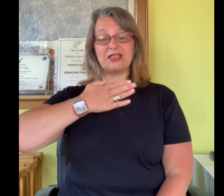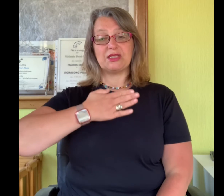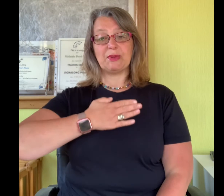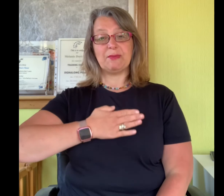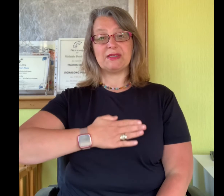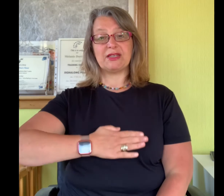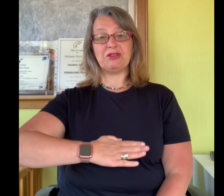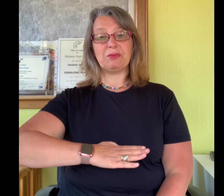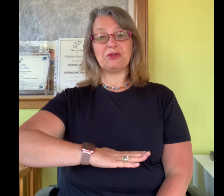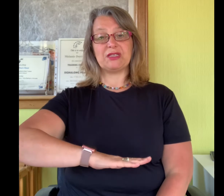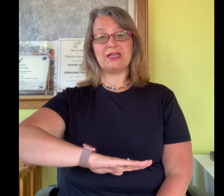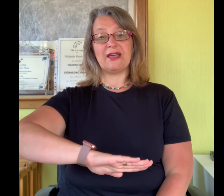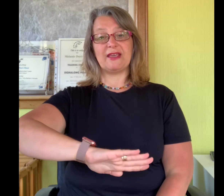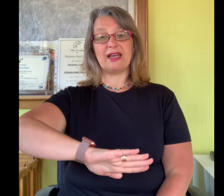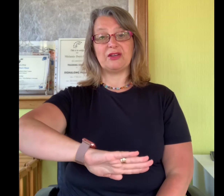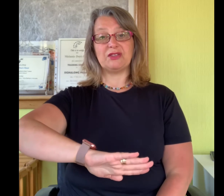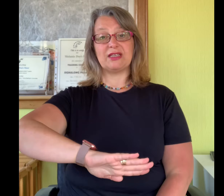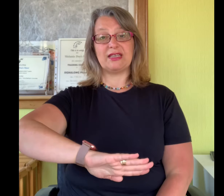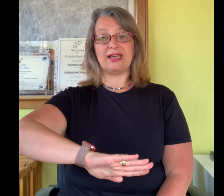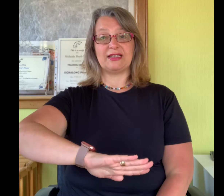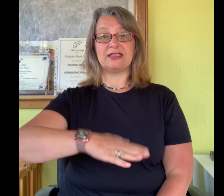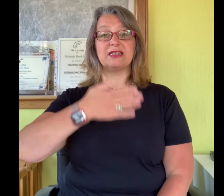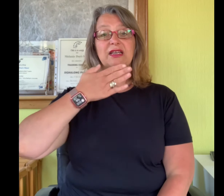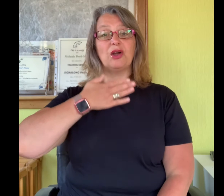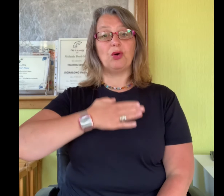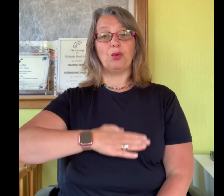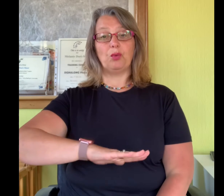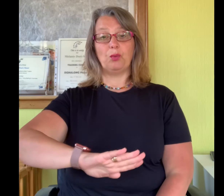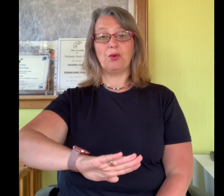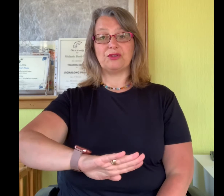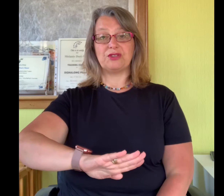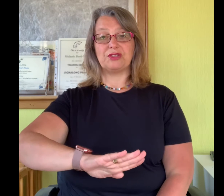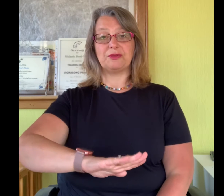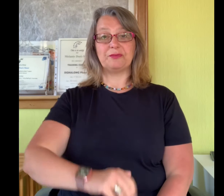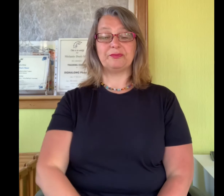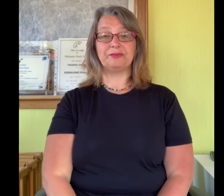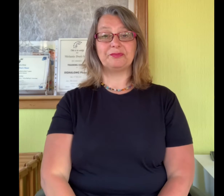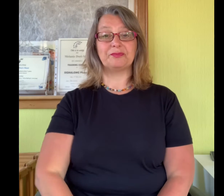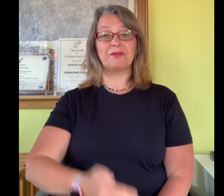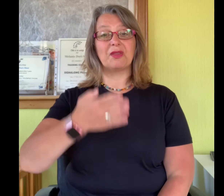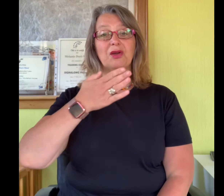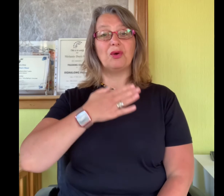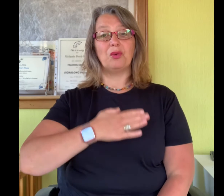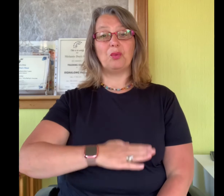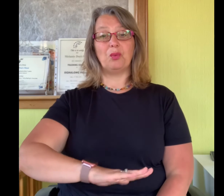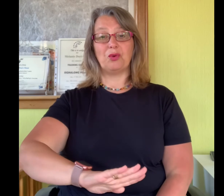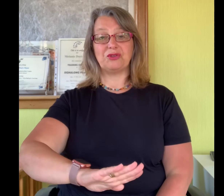you swipe it down your body and then out at the end, want, want.